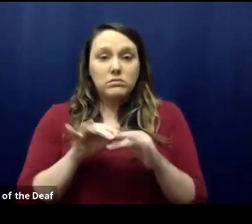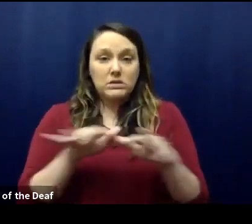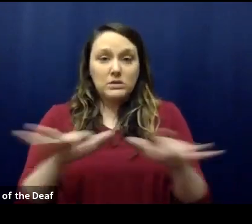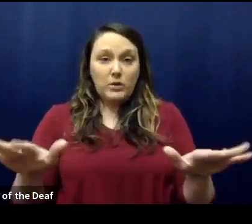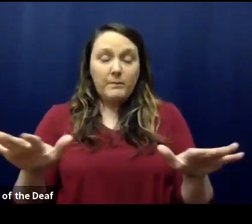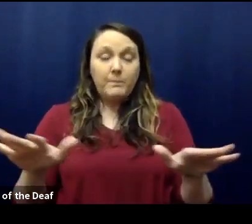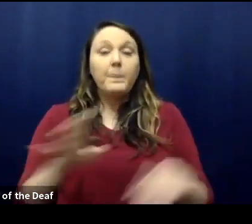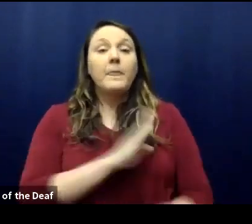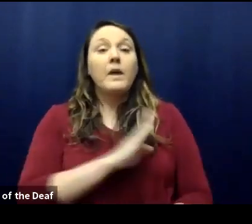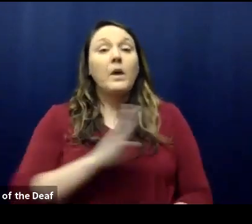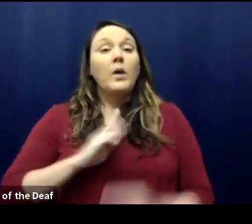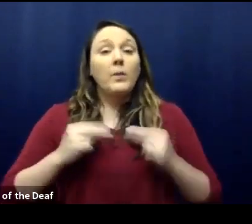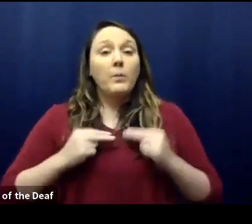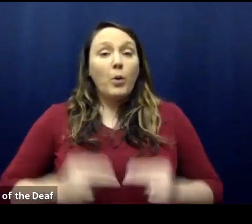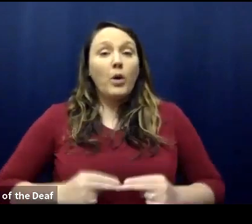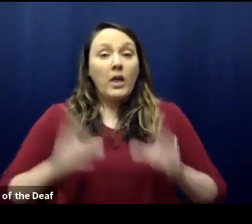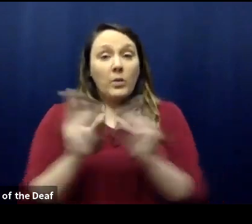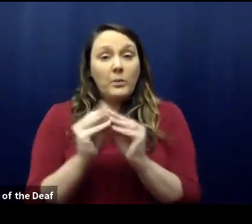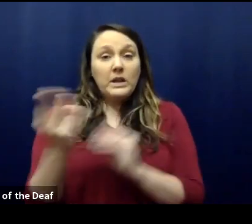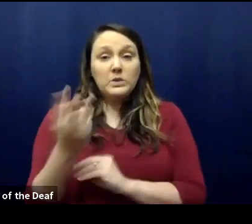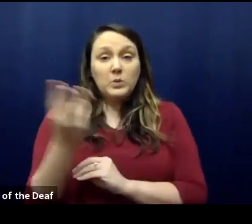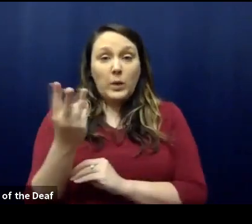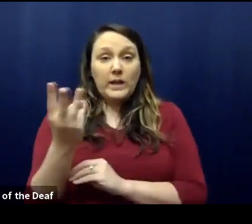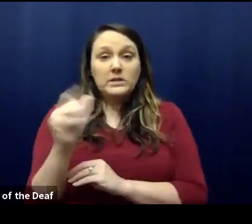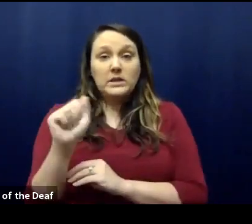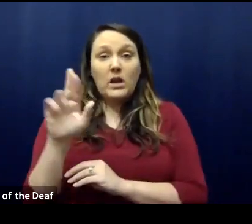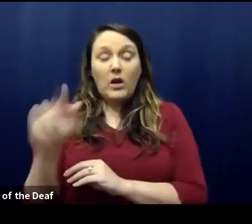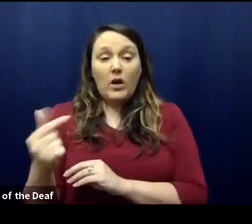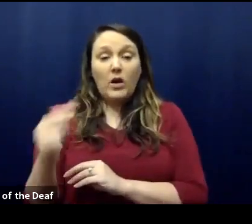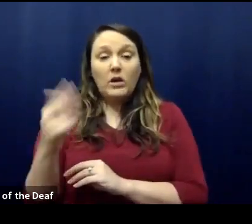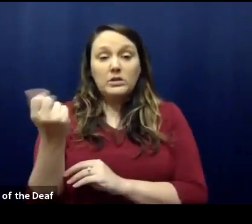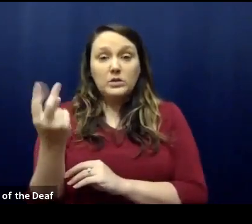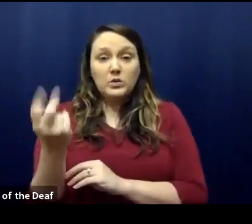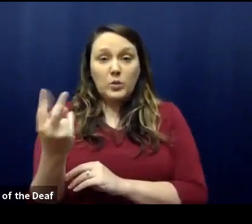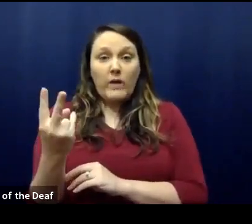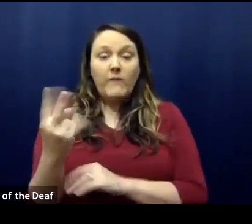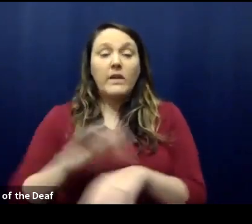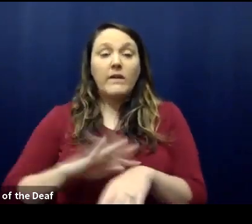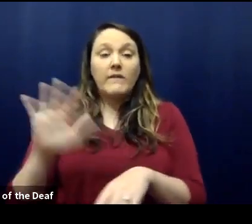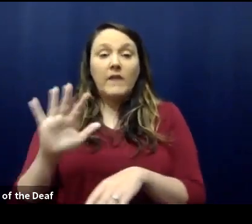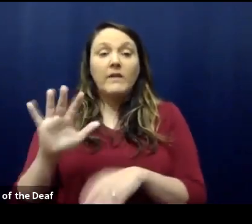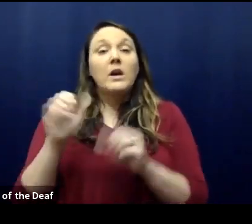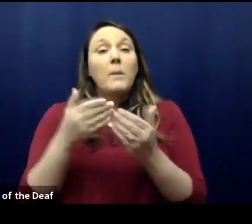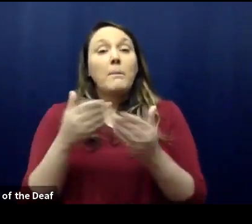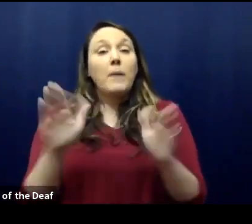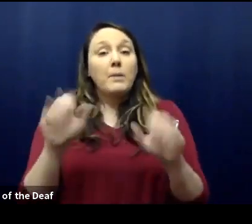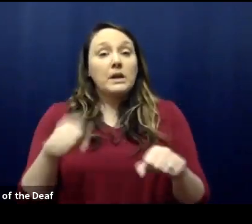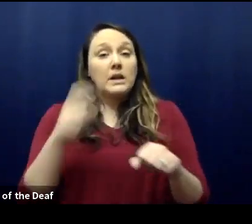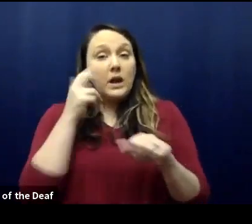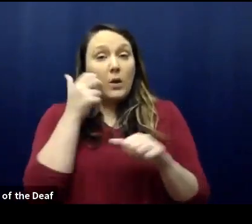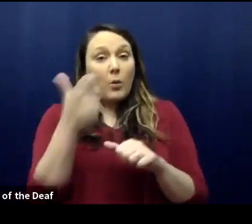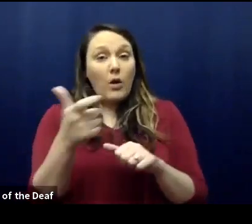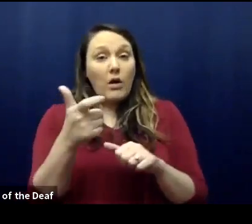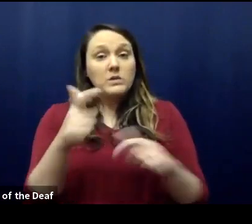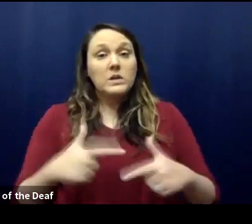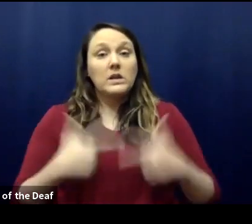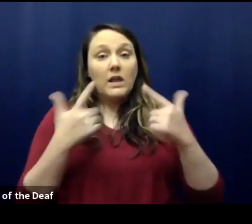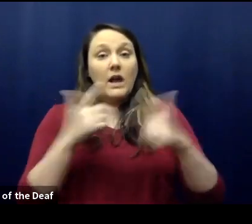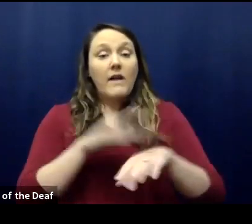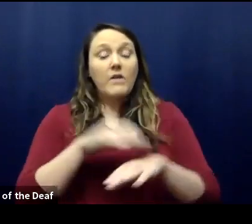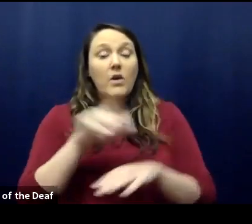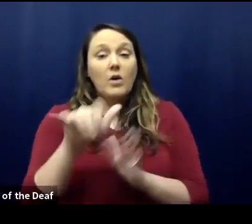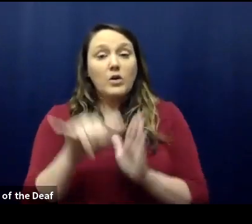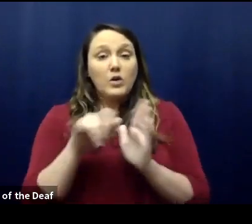of Health meets Wednesday, August 12th via Zoom at 5 p.m. The public may watch the meeting live on Knox County's YouTube channel